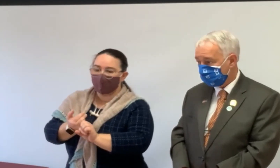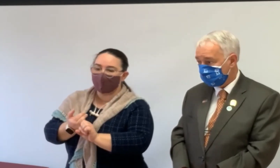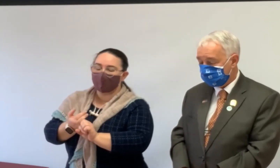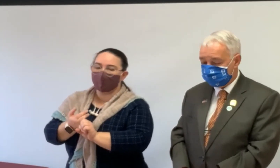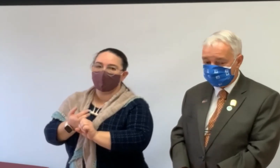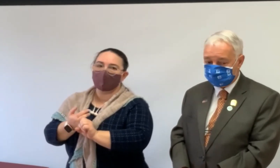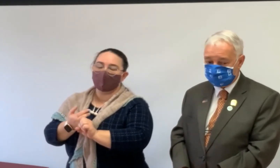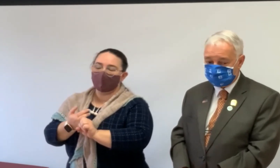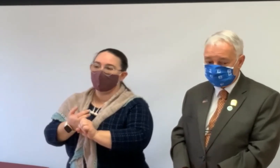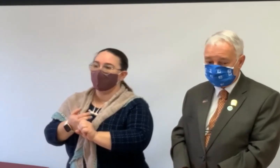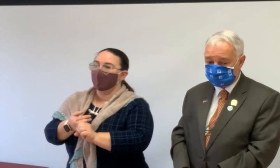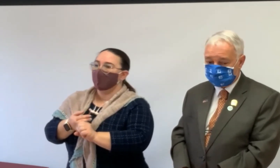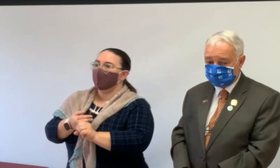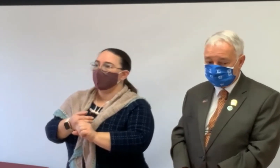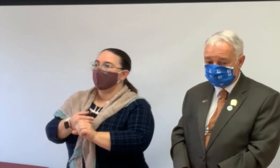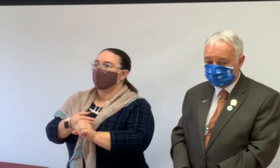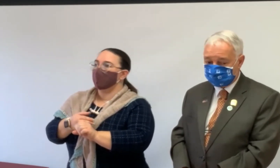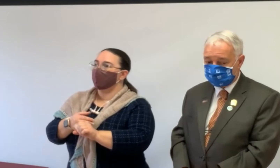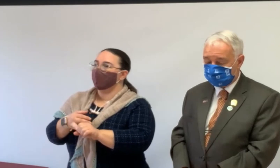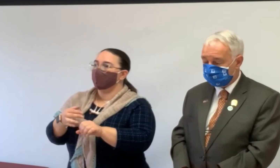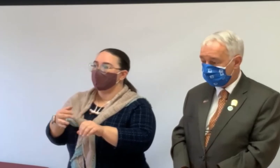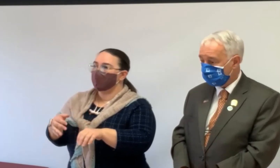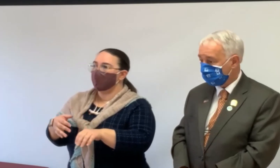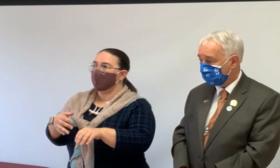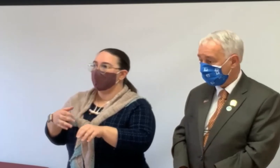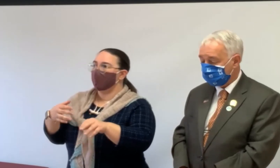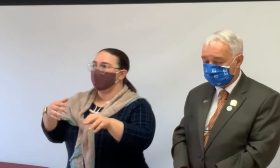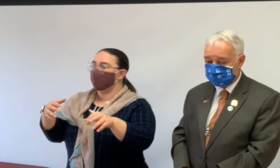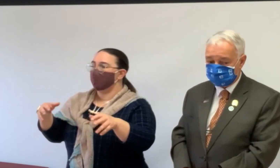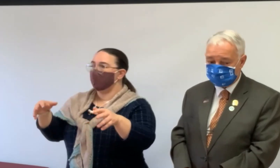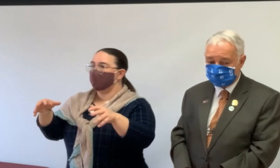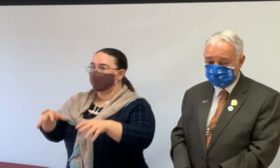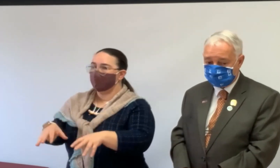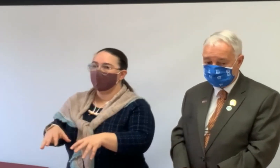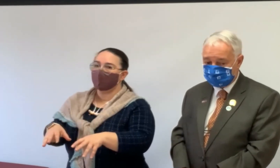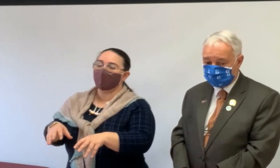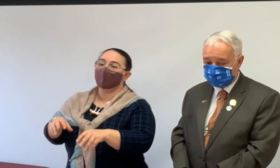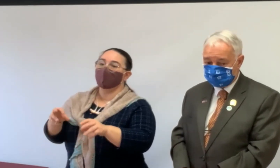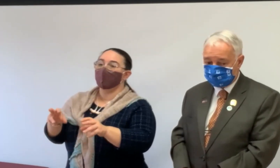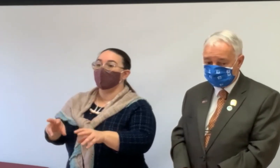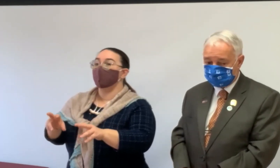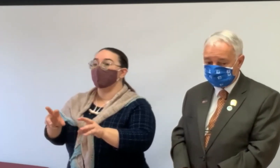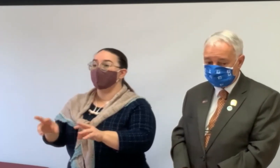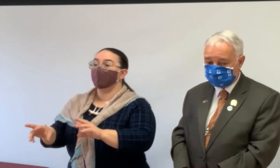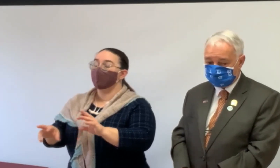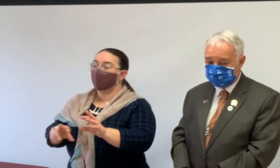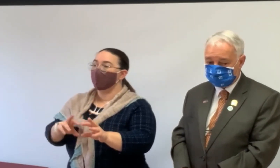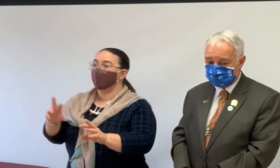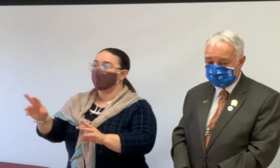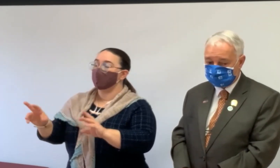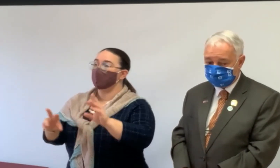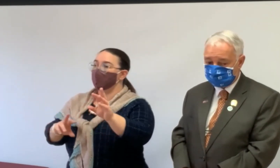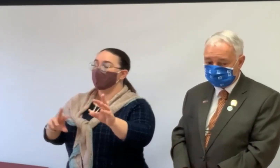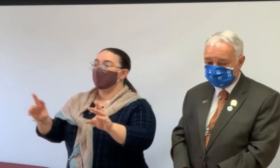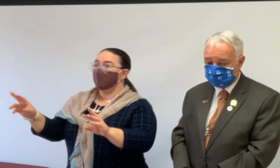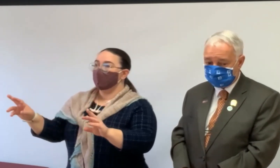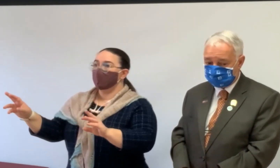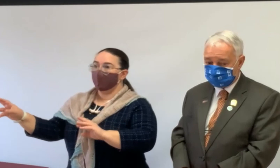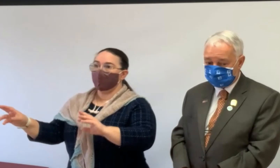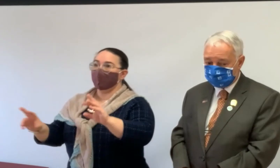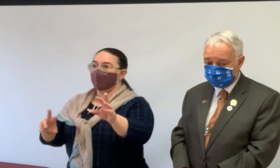a reverse mortgage, for example, that can allow you to stay and age in place comfortably, or give you more options